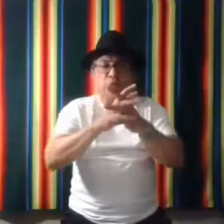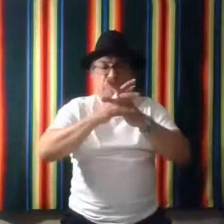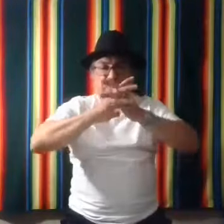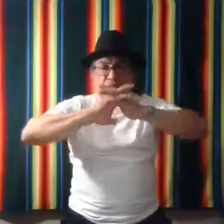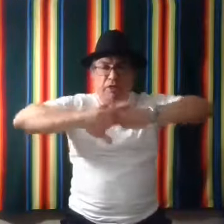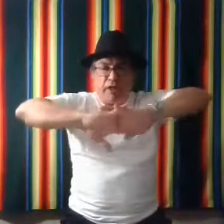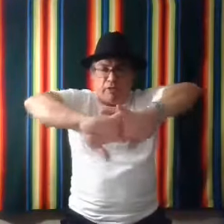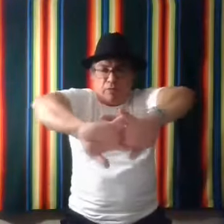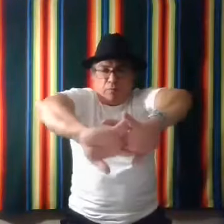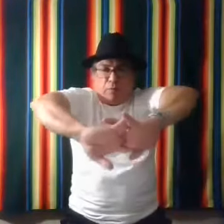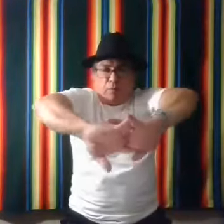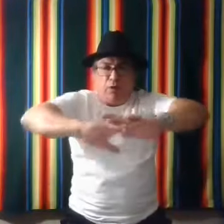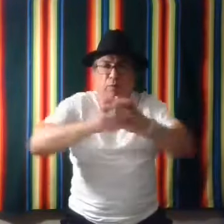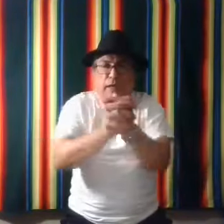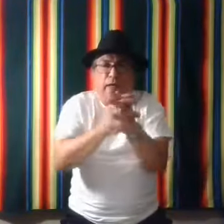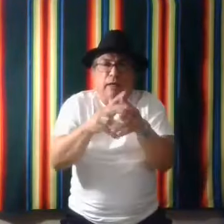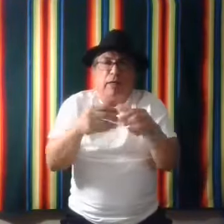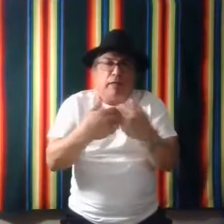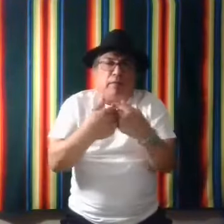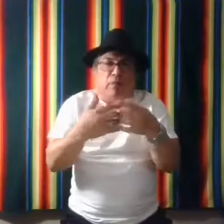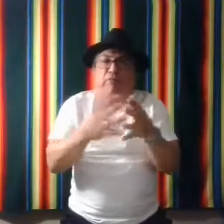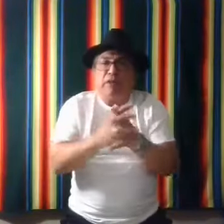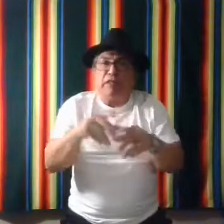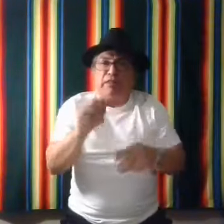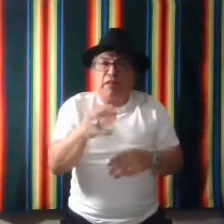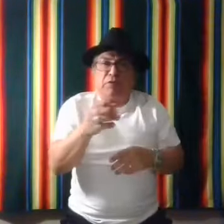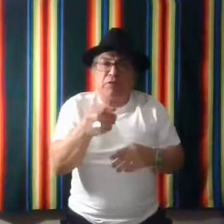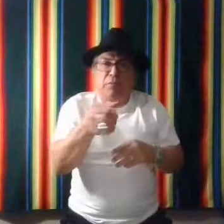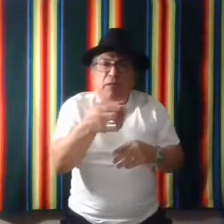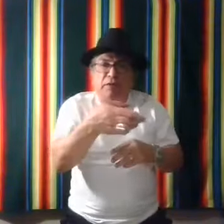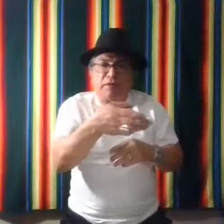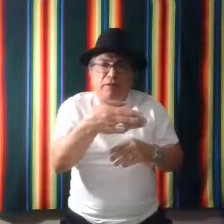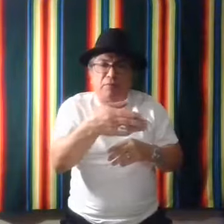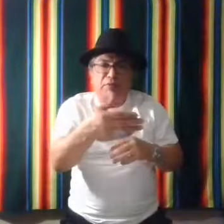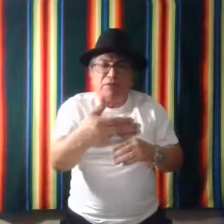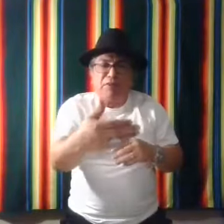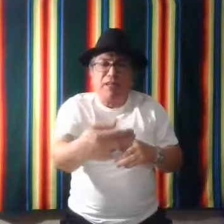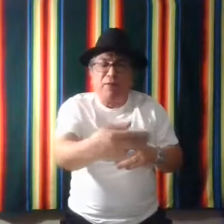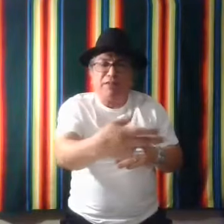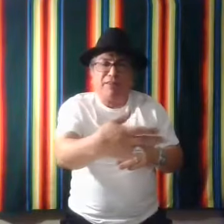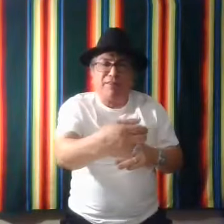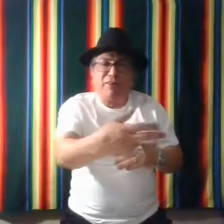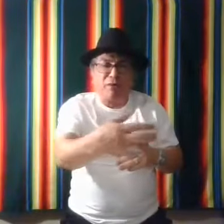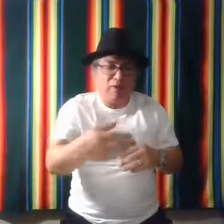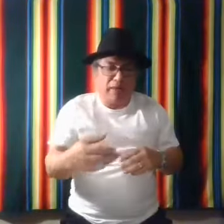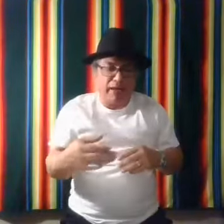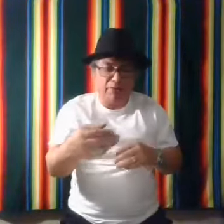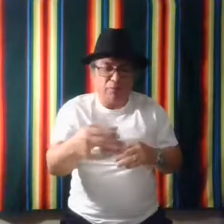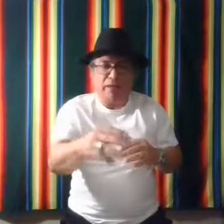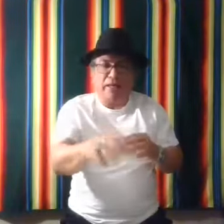put your fingers together and pull them back. My fingers get stiff. So sometimes when I was doing sign language, I couldn't hardly move my hands one night.